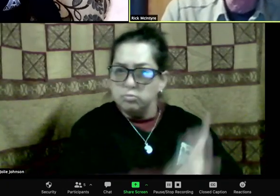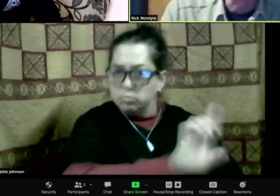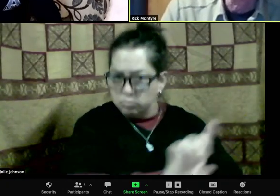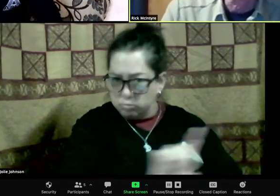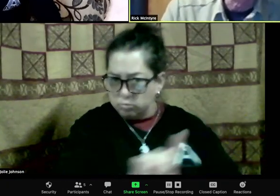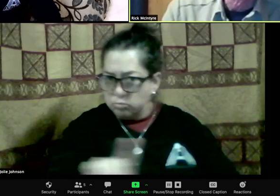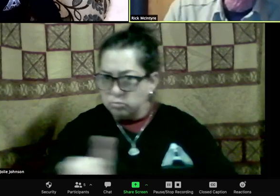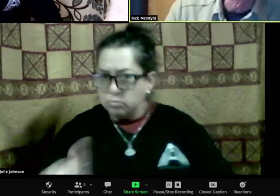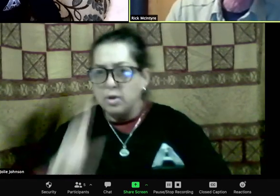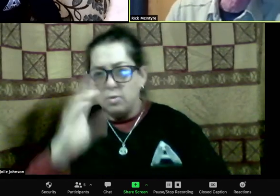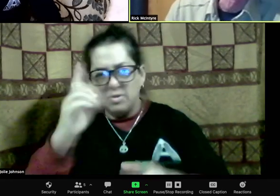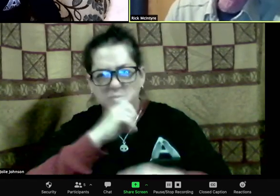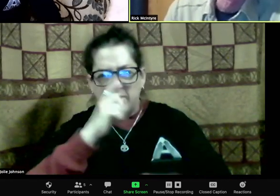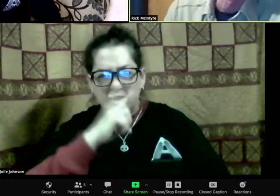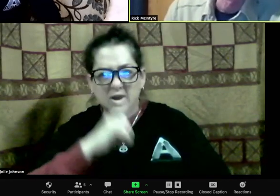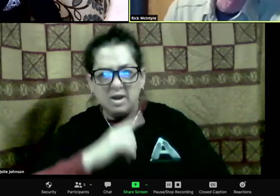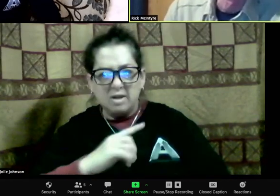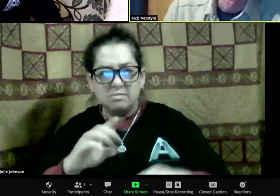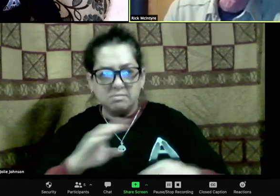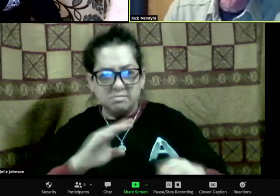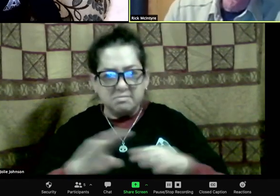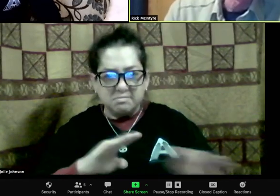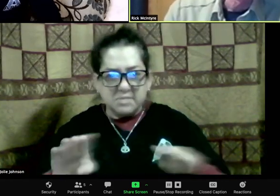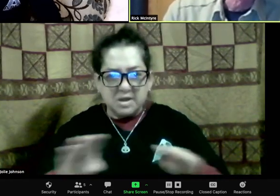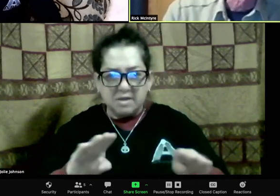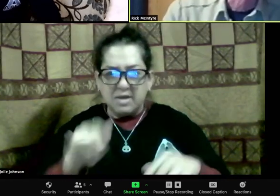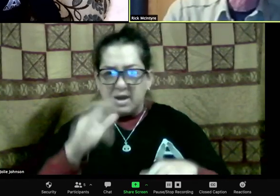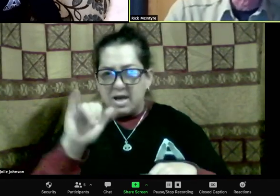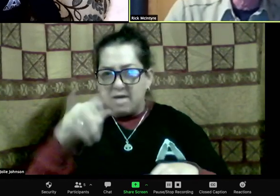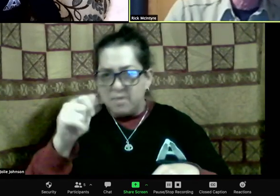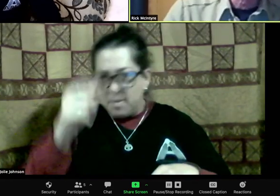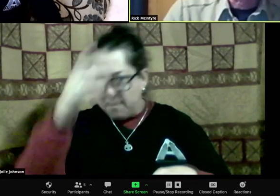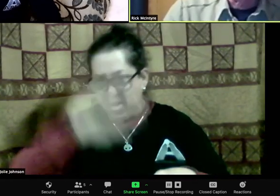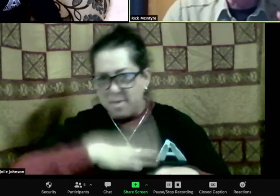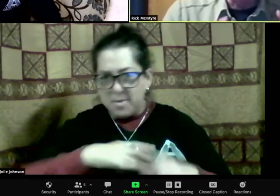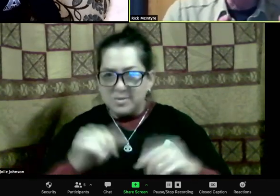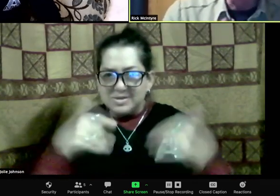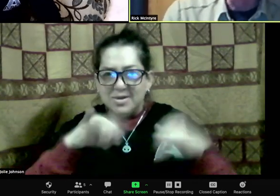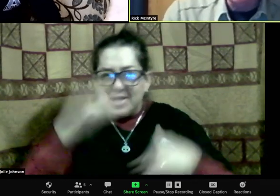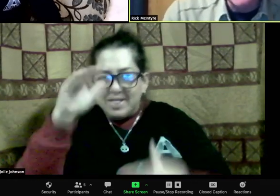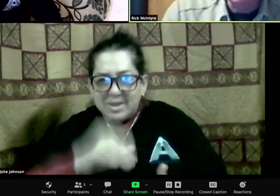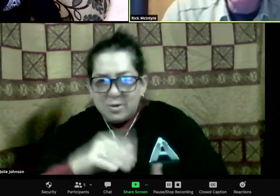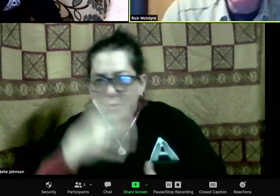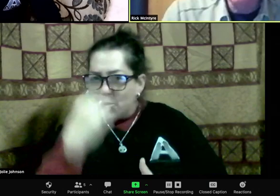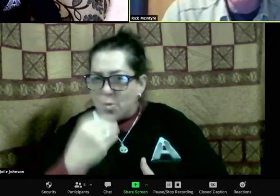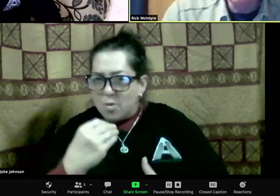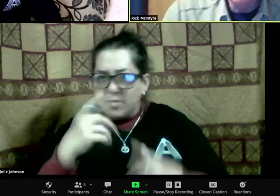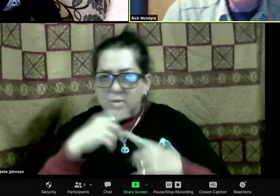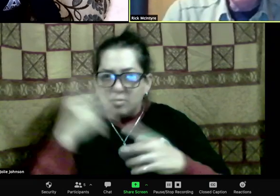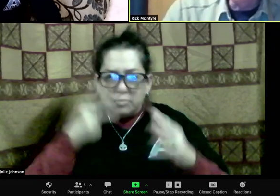pattern that one of the black pups, one of the eight pups was doing something different.